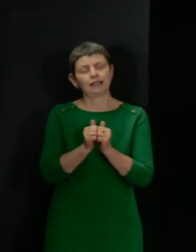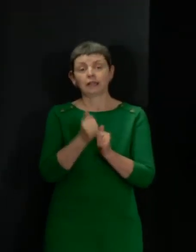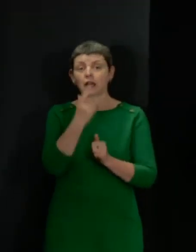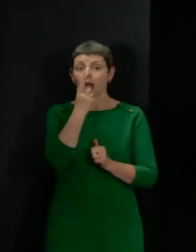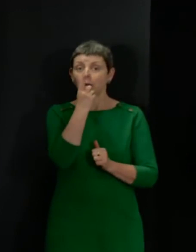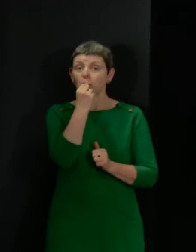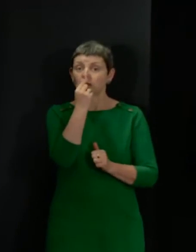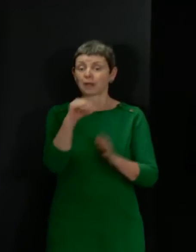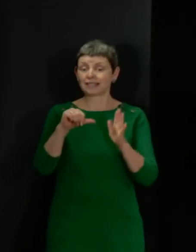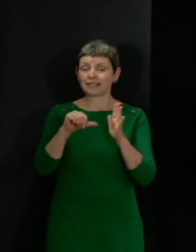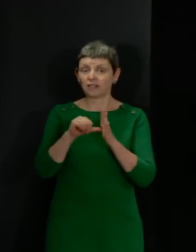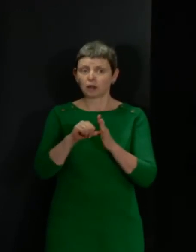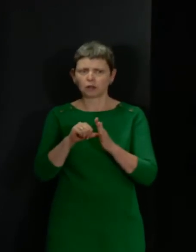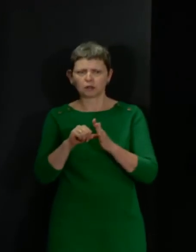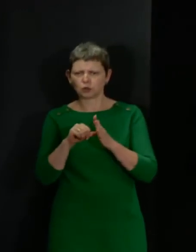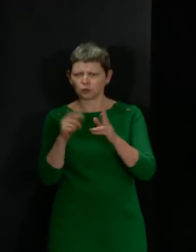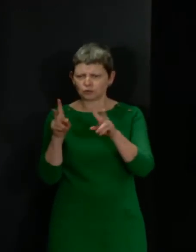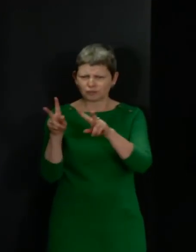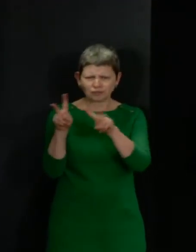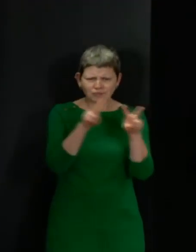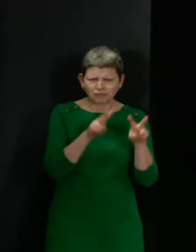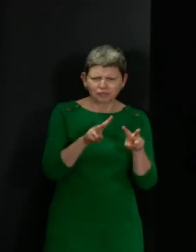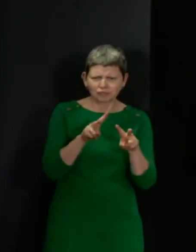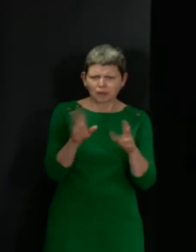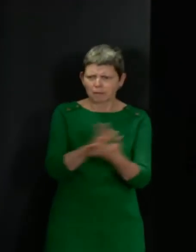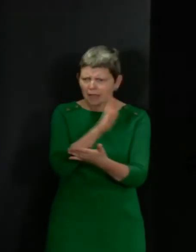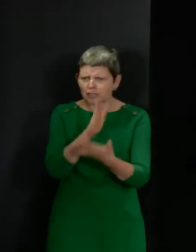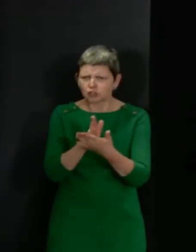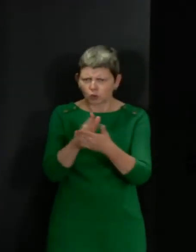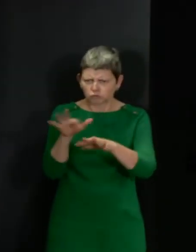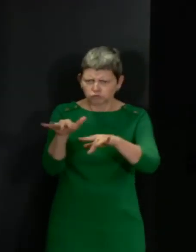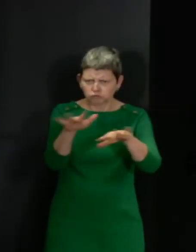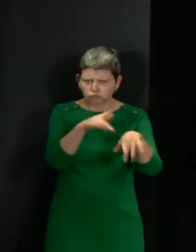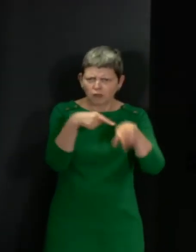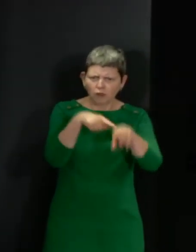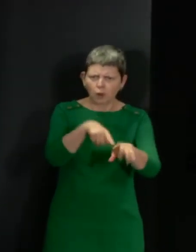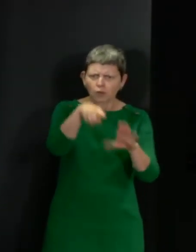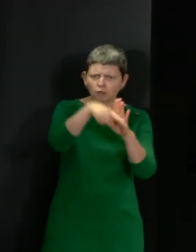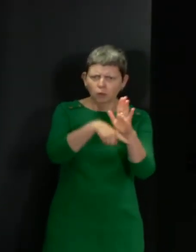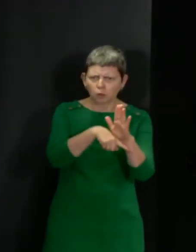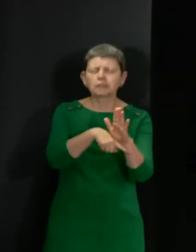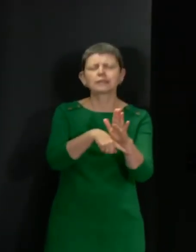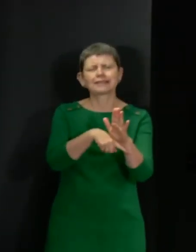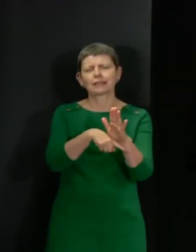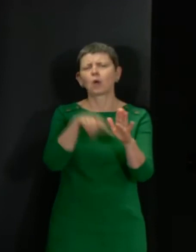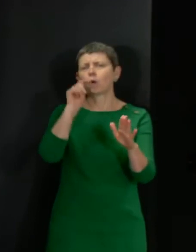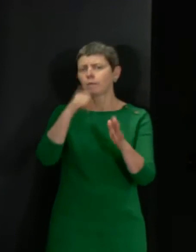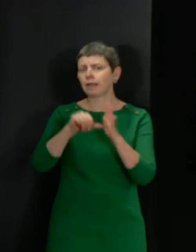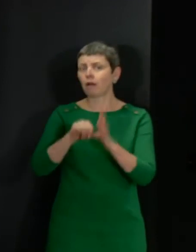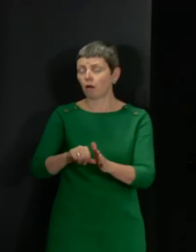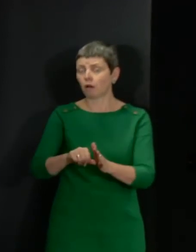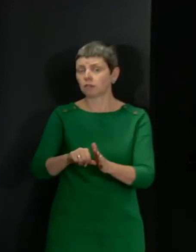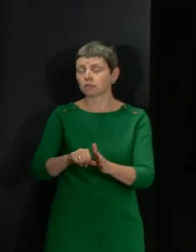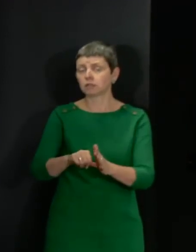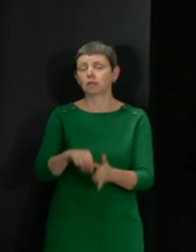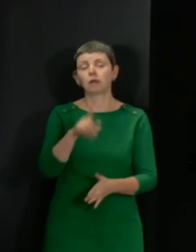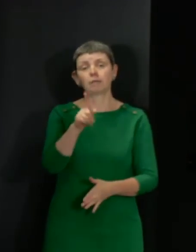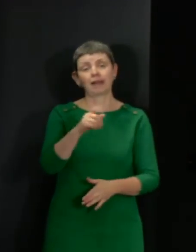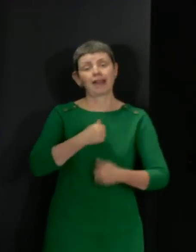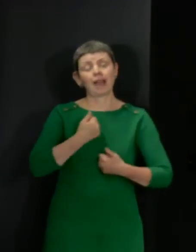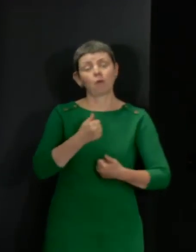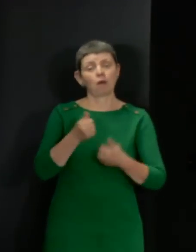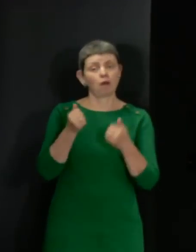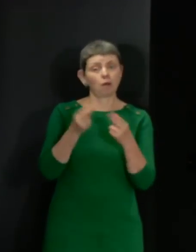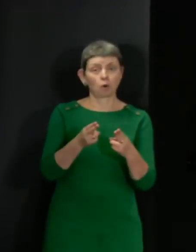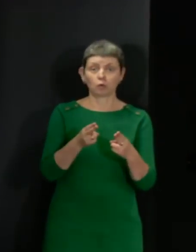difficulty around enforcement. And what I would reflect upon is that our approach would be exactly the same as